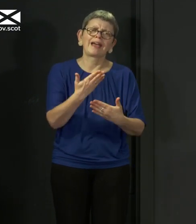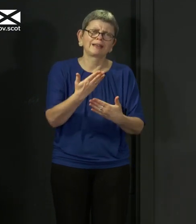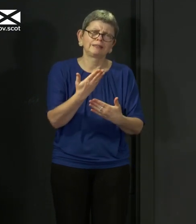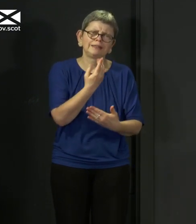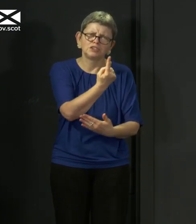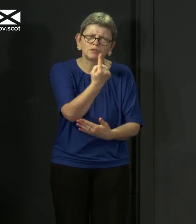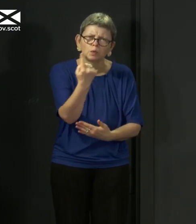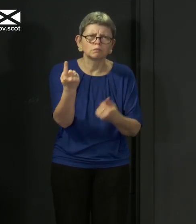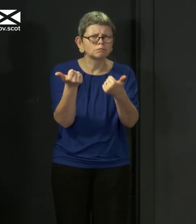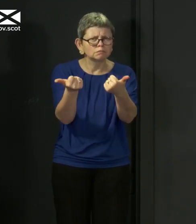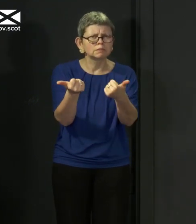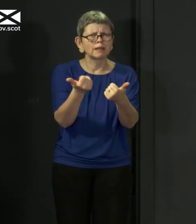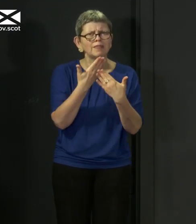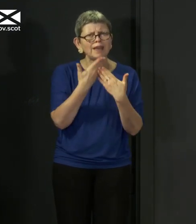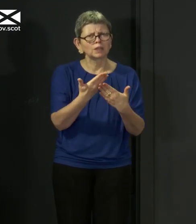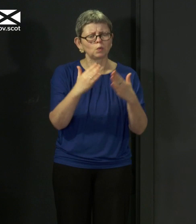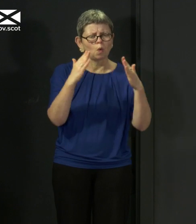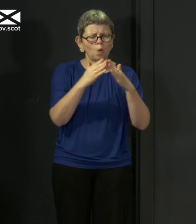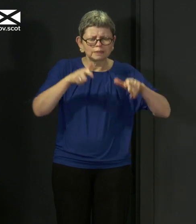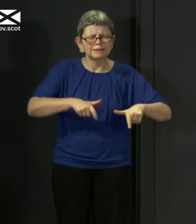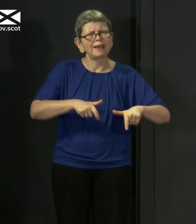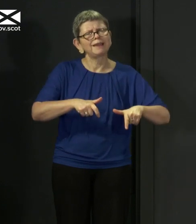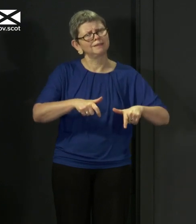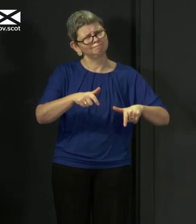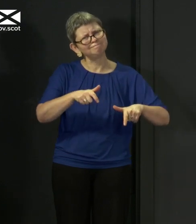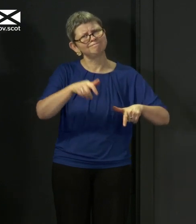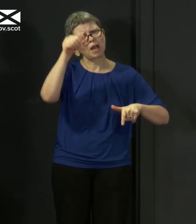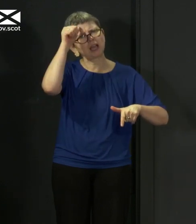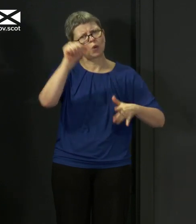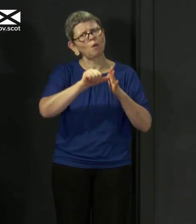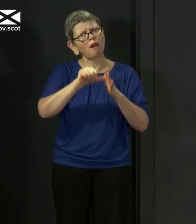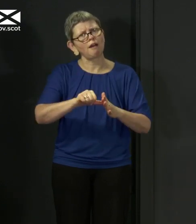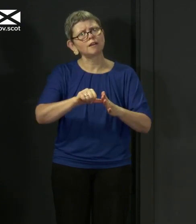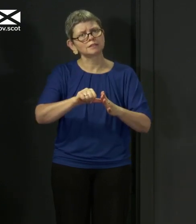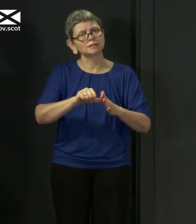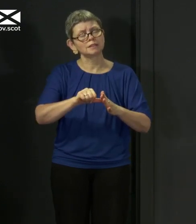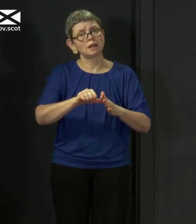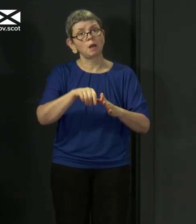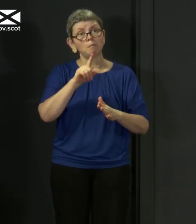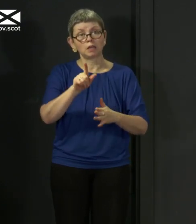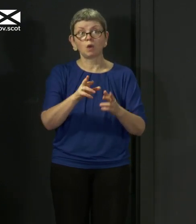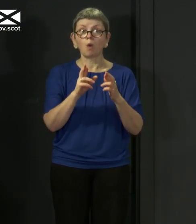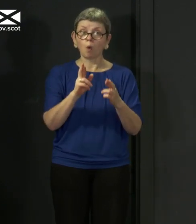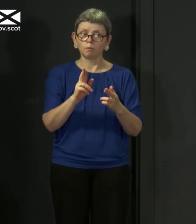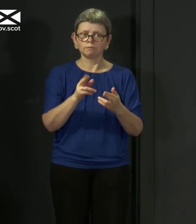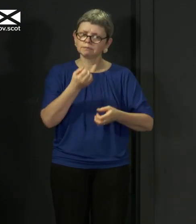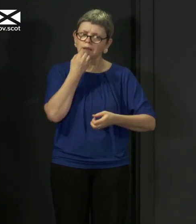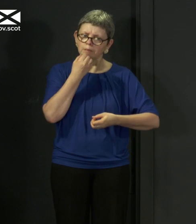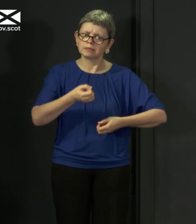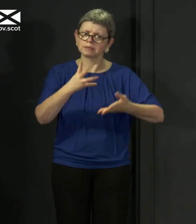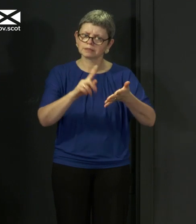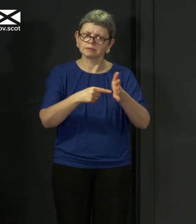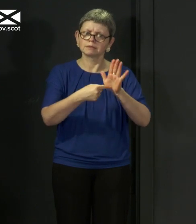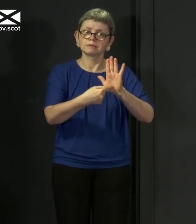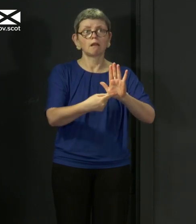you for doing the right thing and staying at home. I know it's difficult, but it is, as I hope I've demonstrated today, also making a difference. The steps